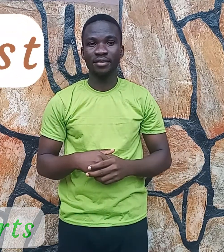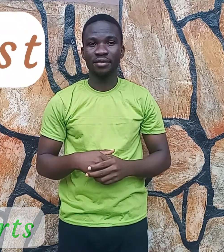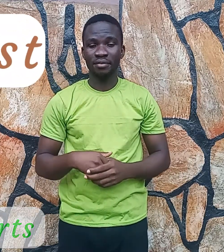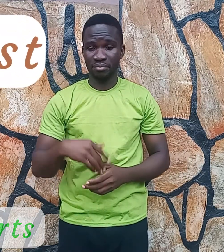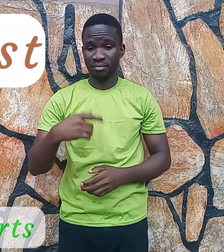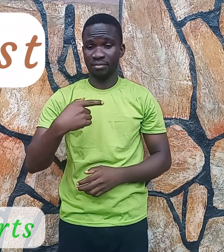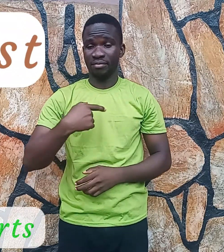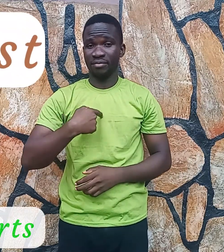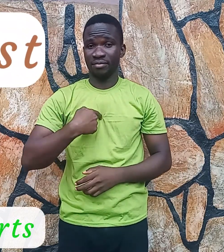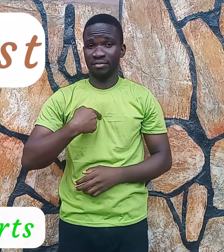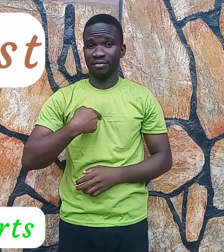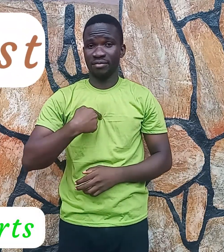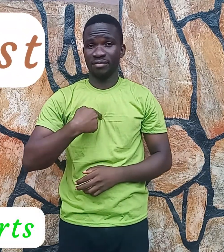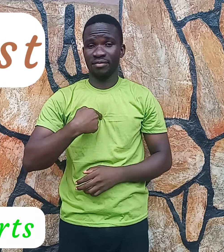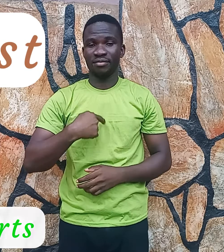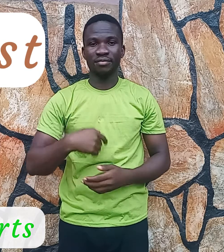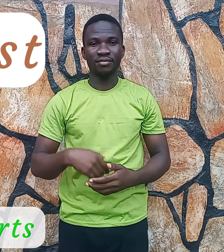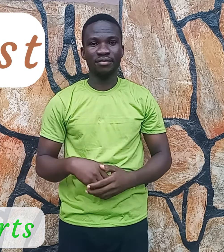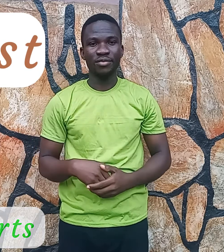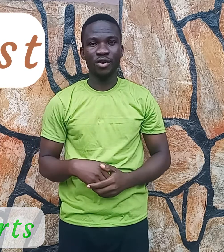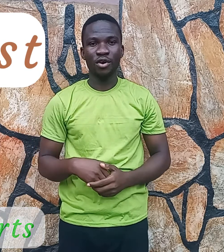Chest. O.